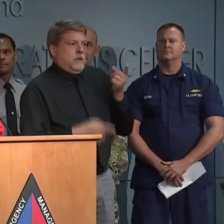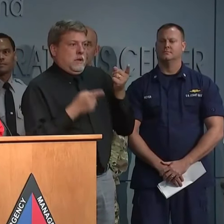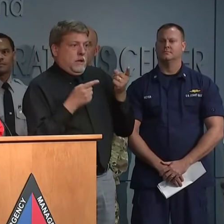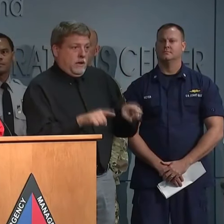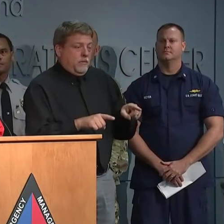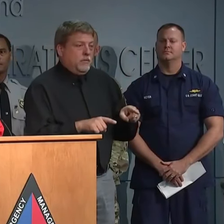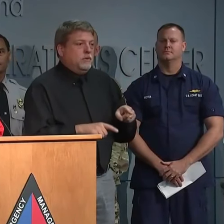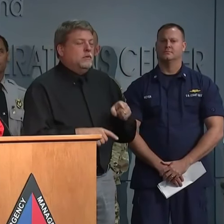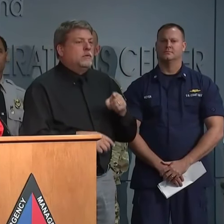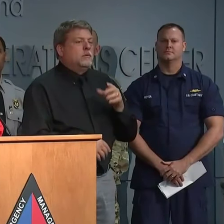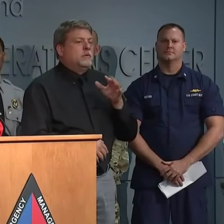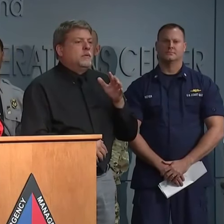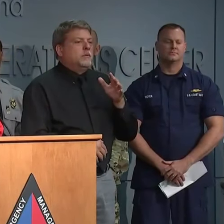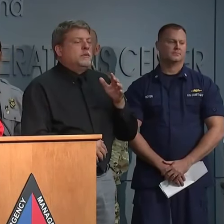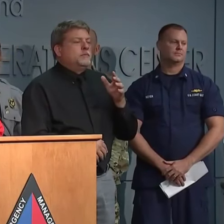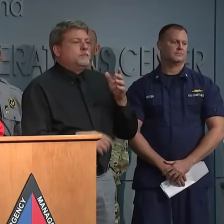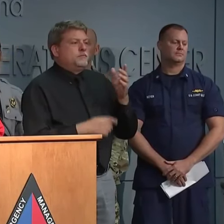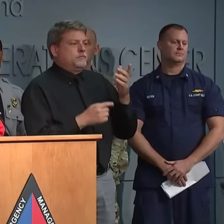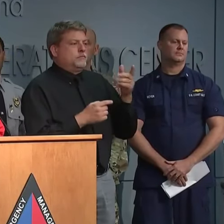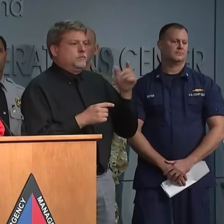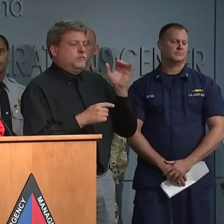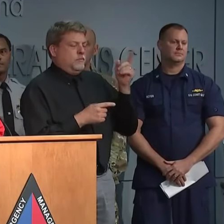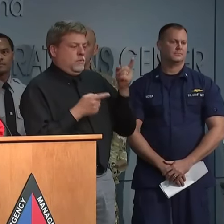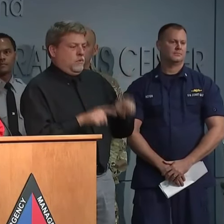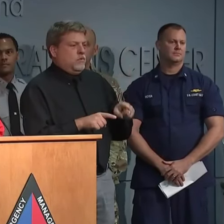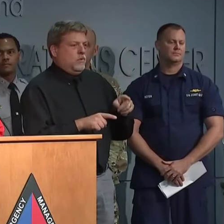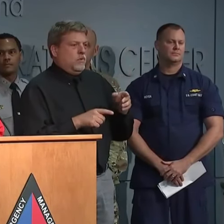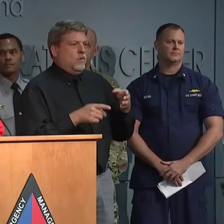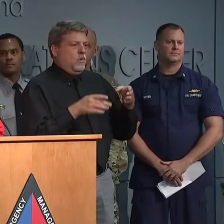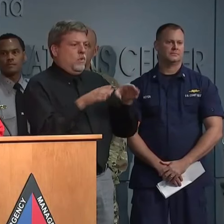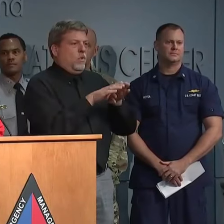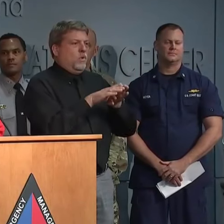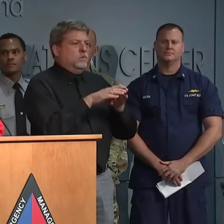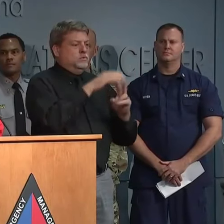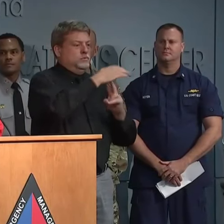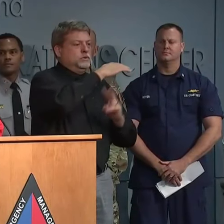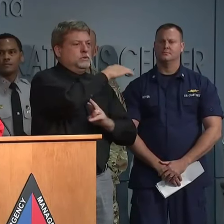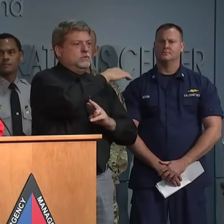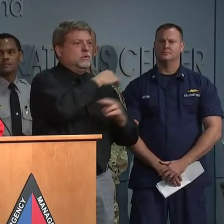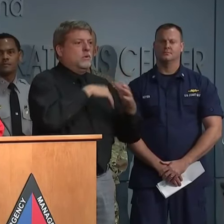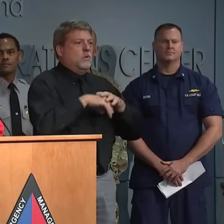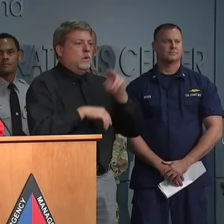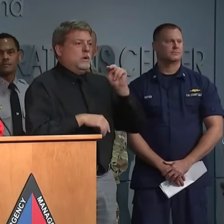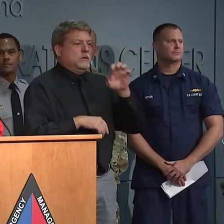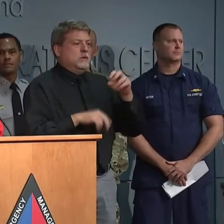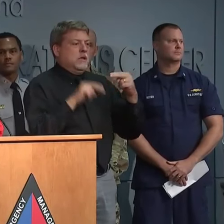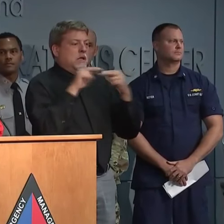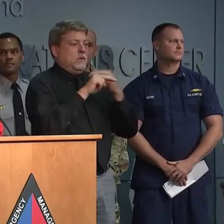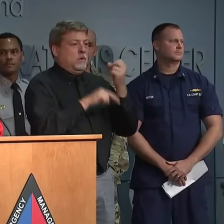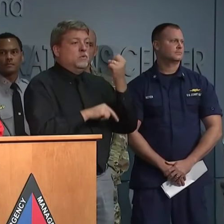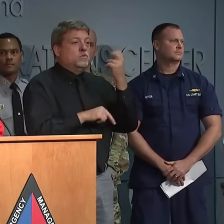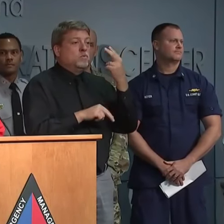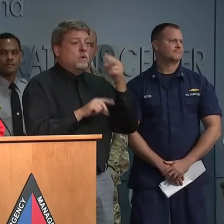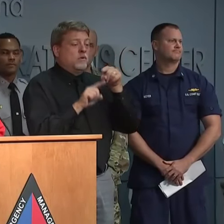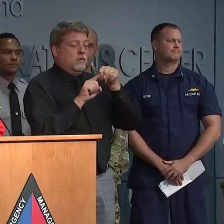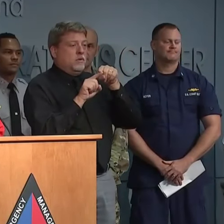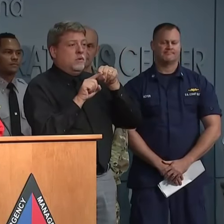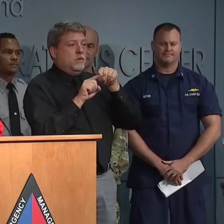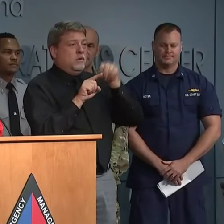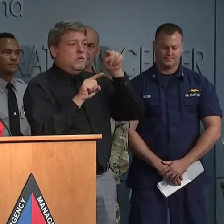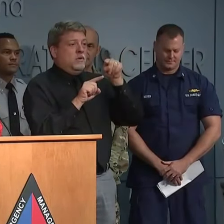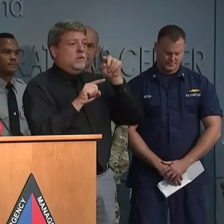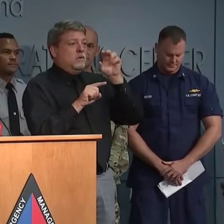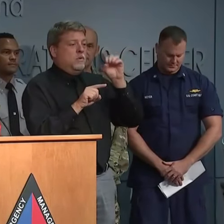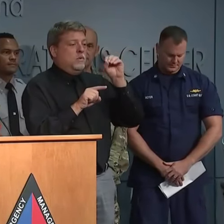the closure and the bridge being out on NC-12 just north of Ocracoke